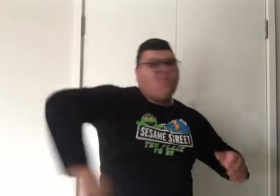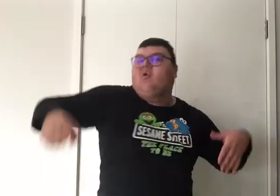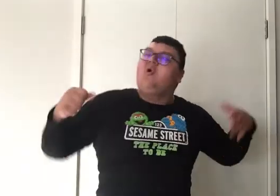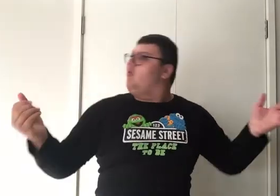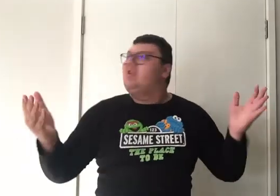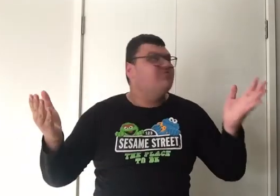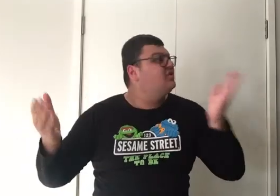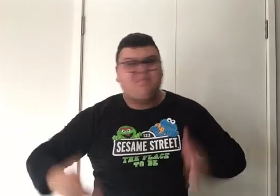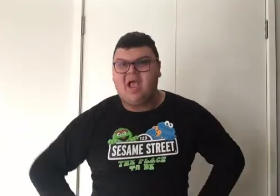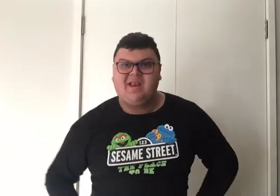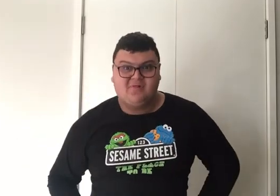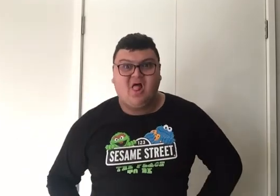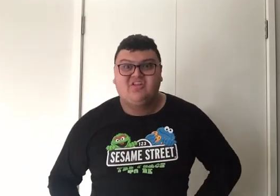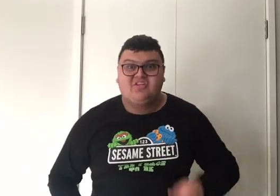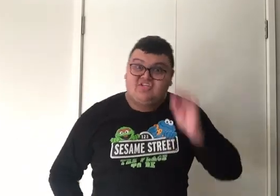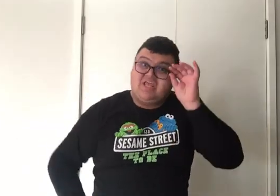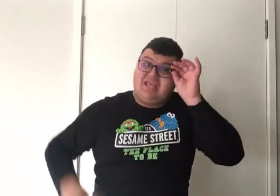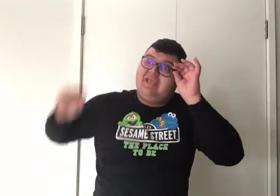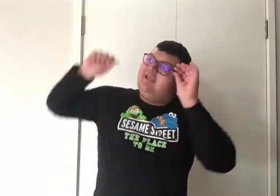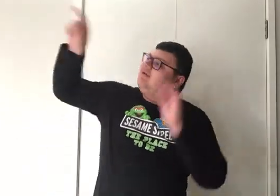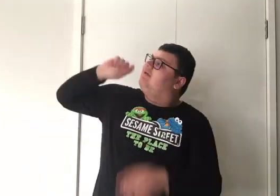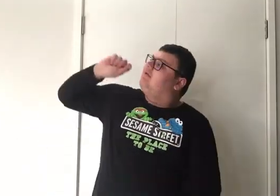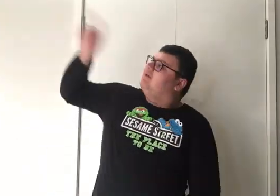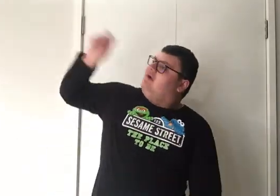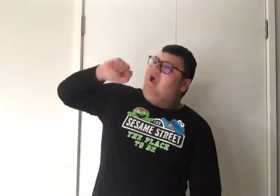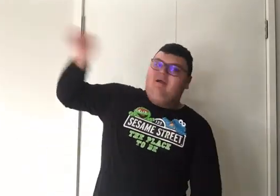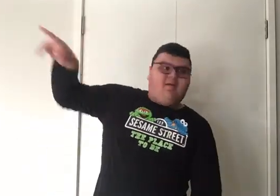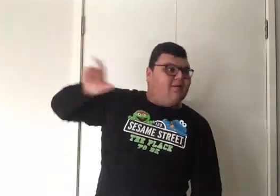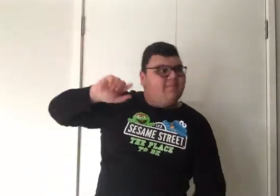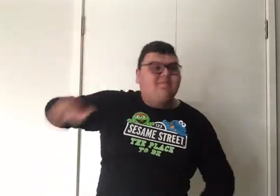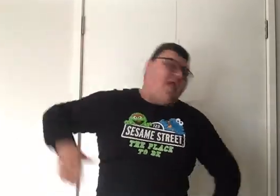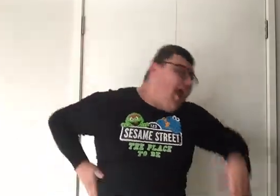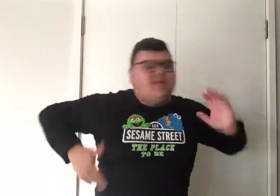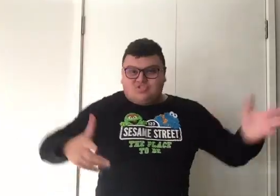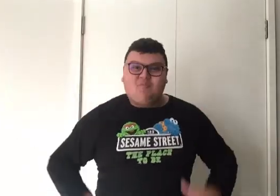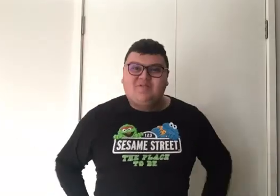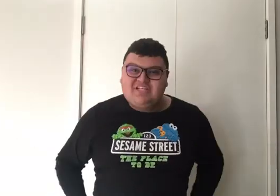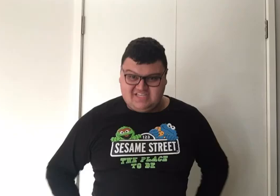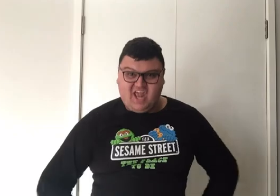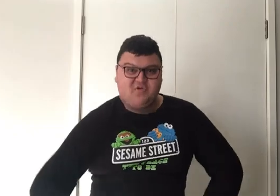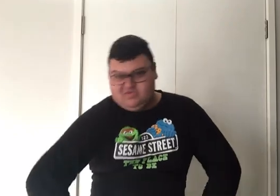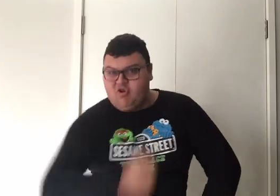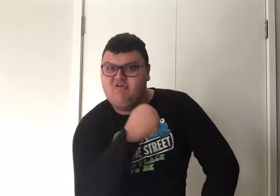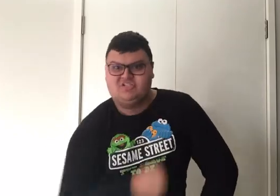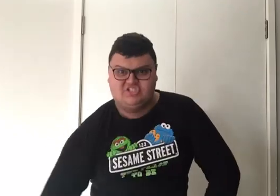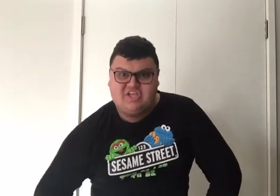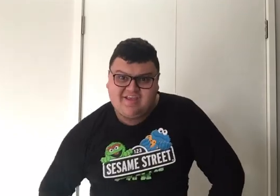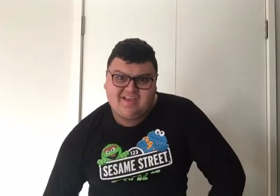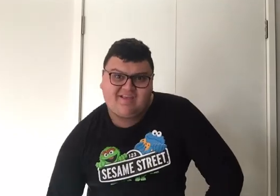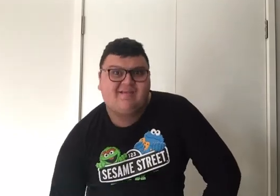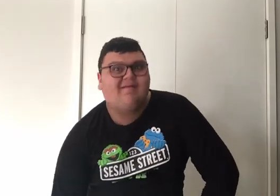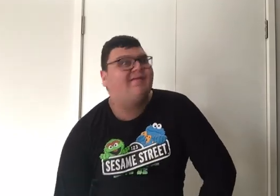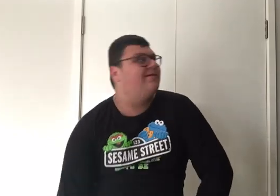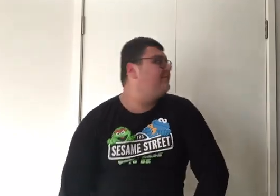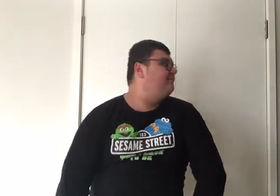Who lives in a pineapple under the sea? SpongeBob SquarePants! Exorbitant yellow-eyed choruses me! SpongeBob